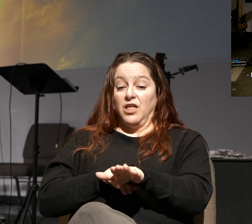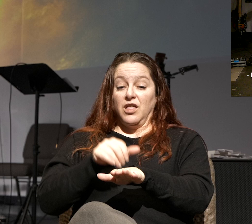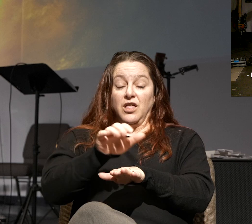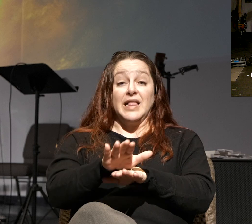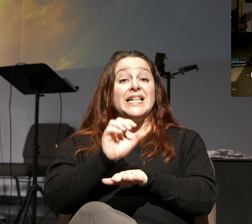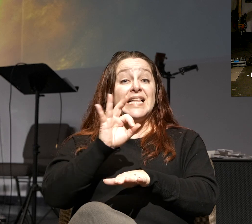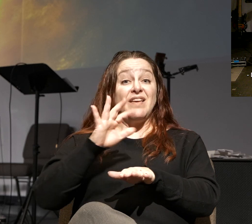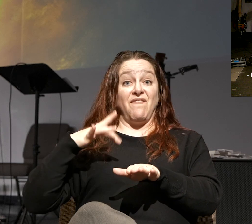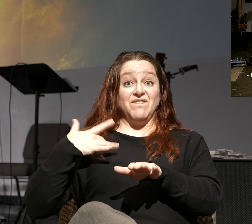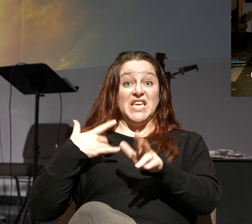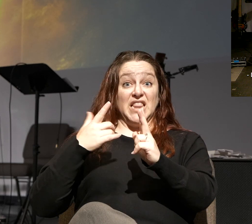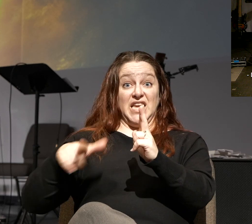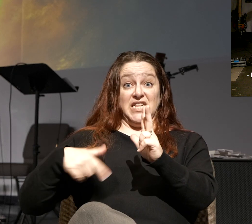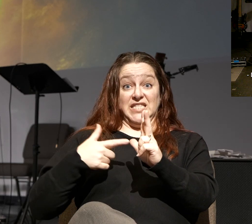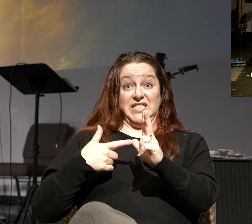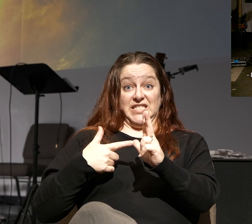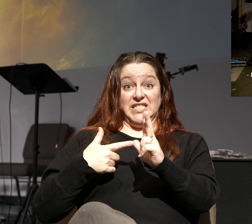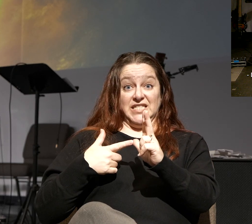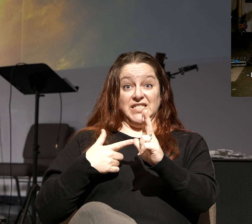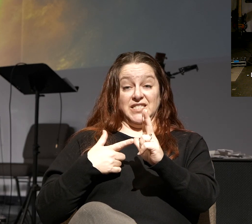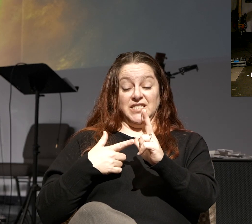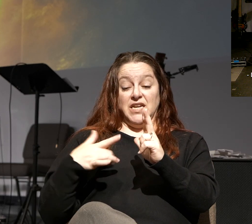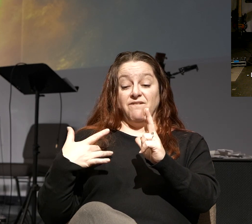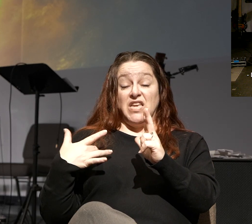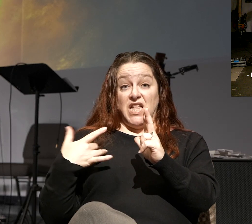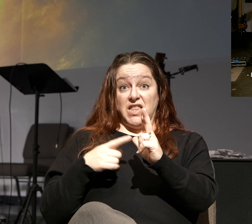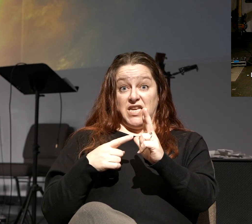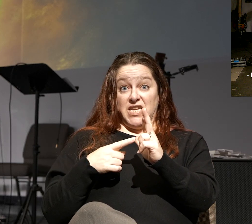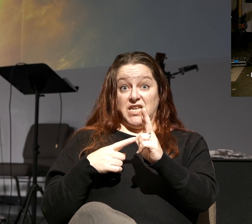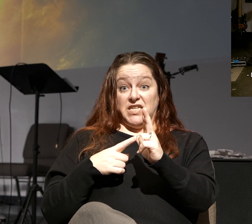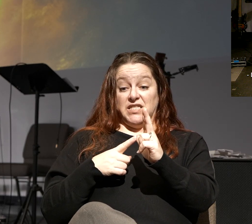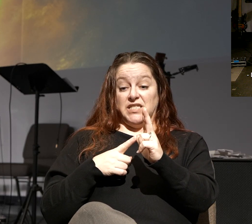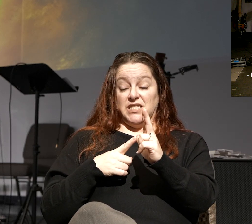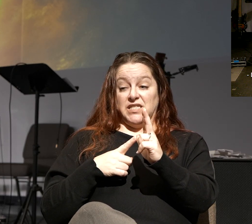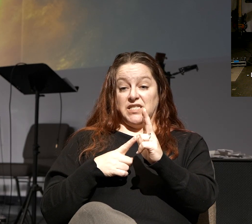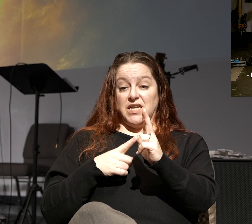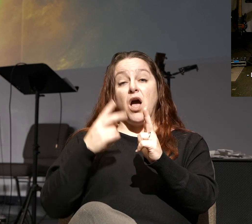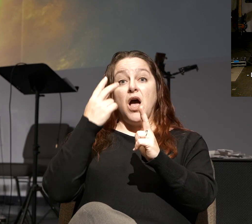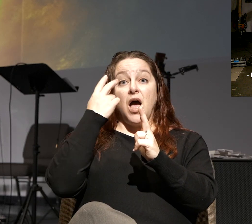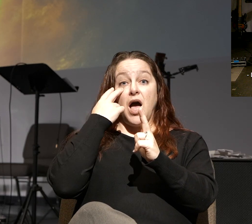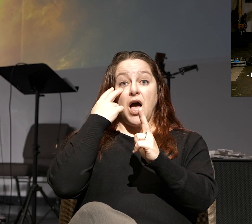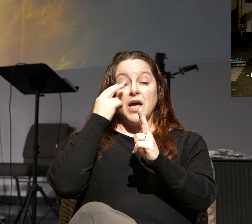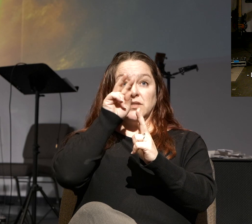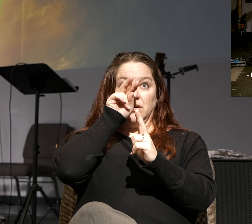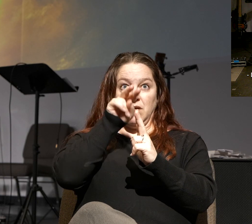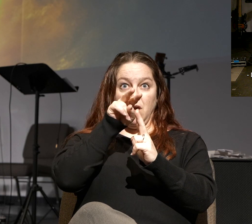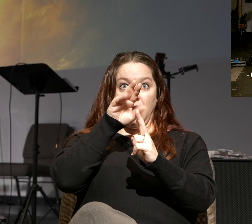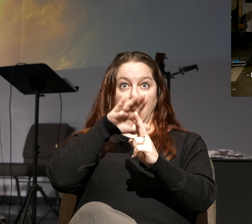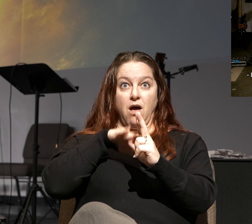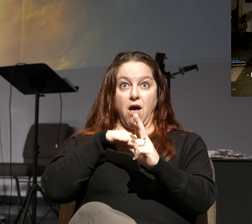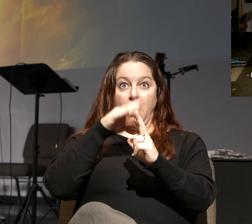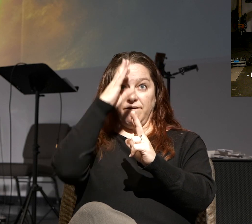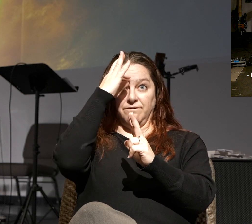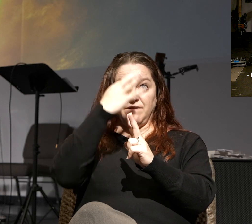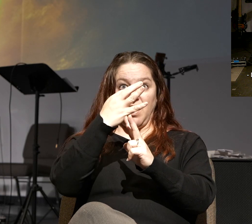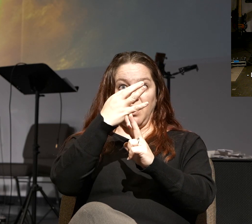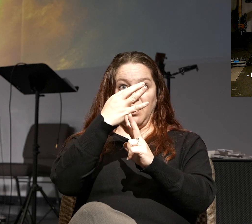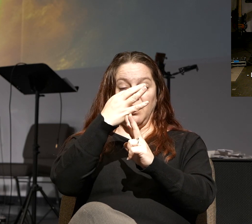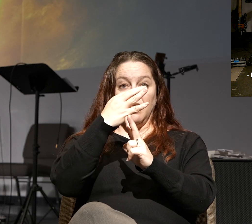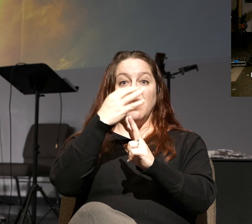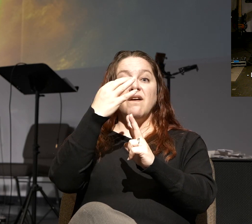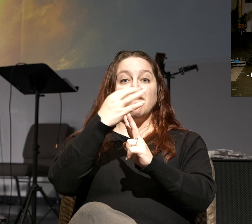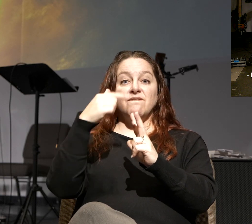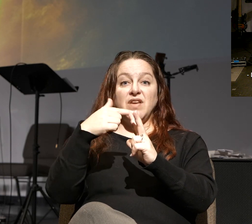feelings, feelings at the end of the line, as long as feelings' eyes are on faith, and